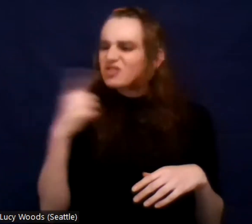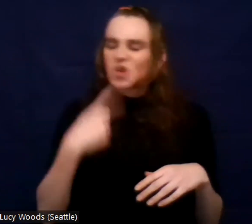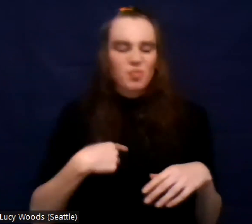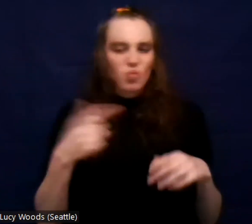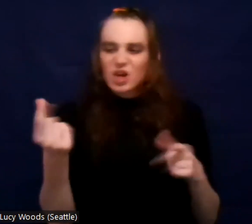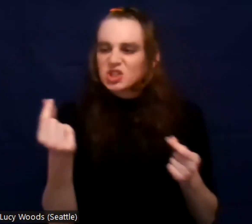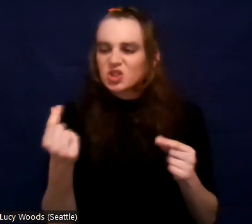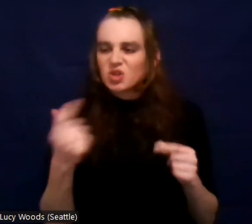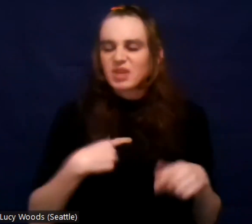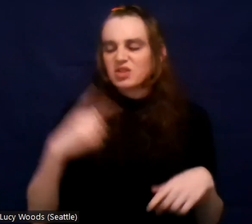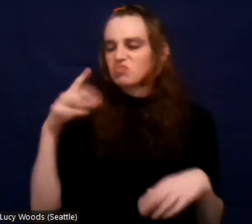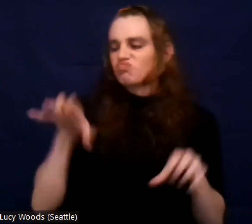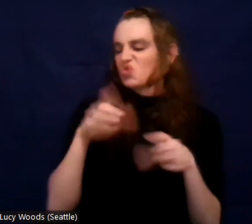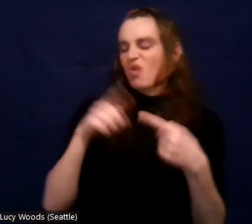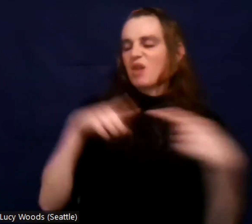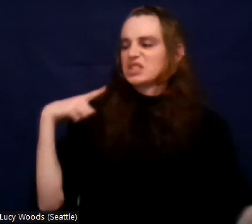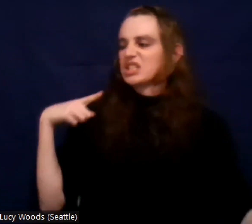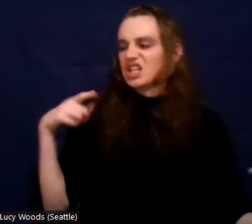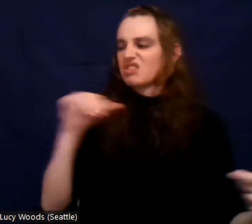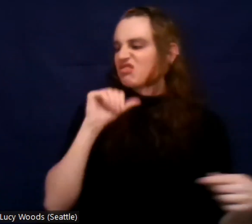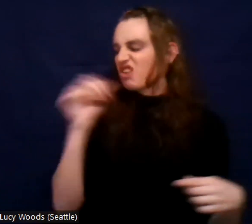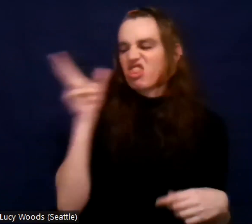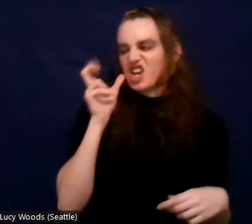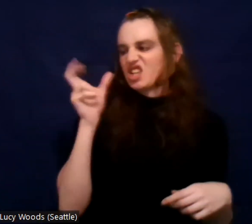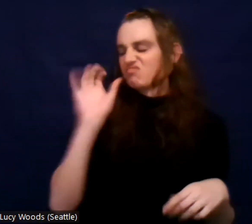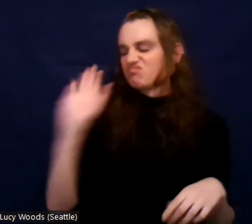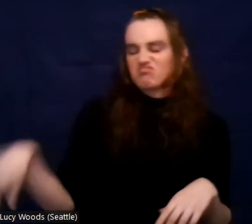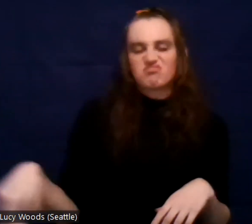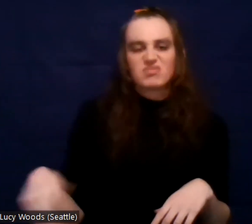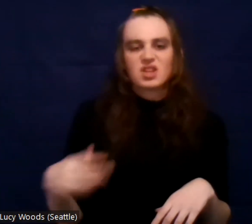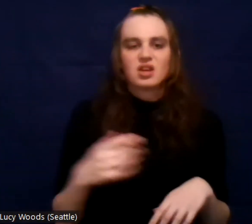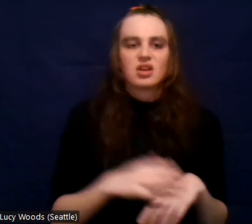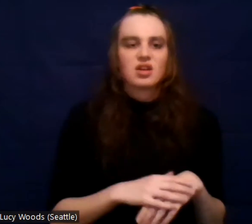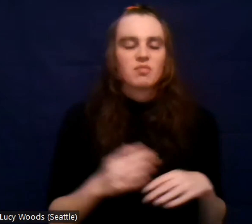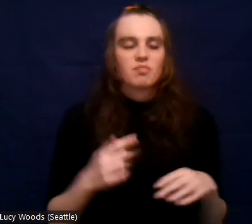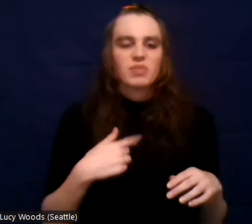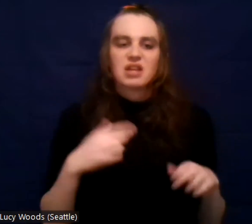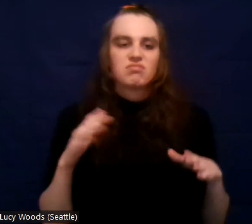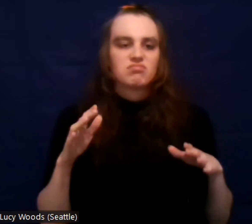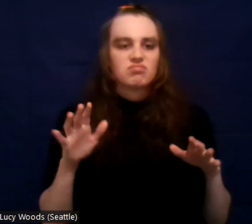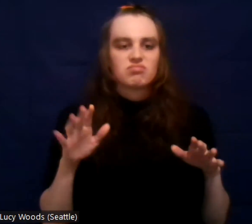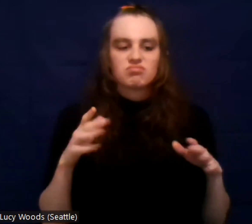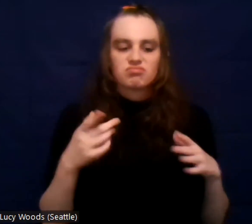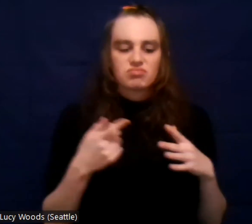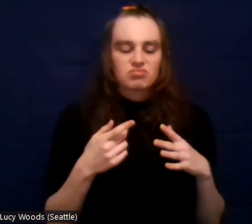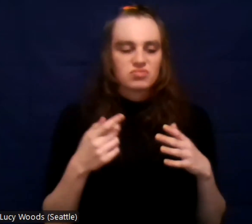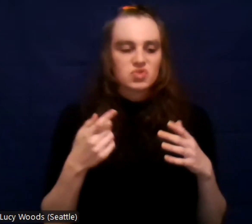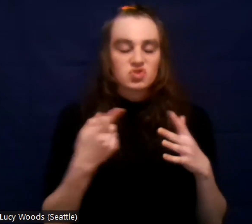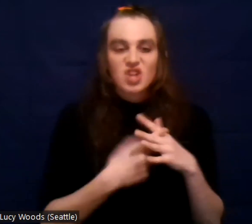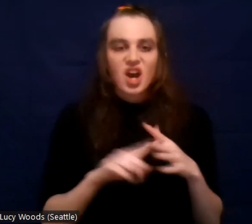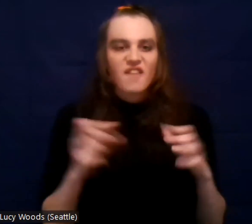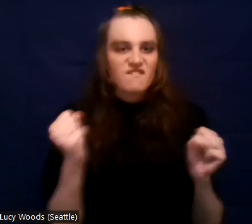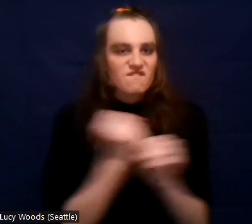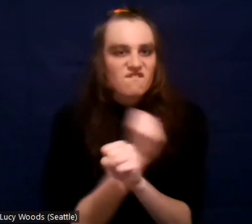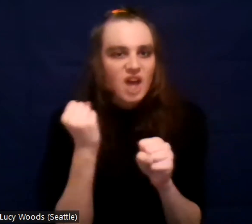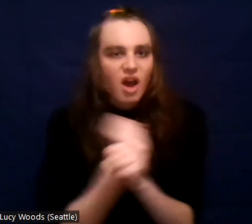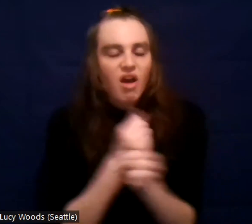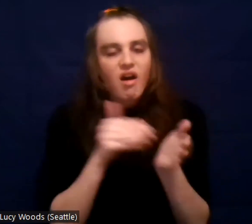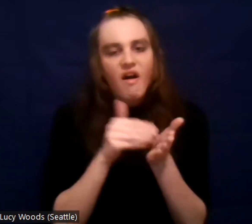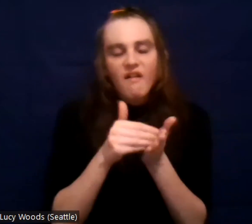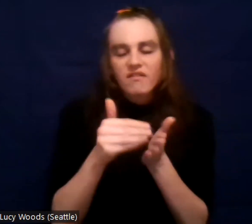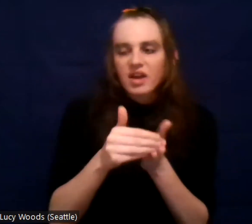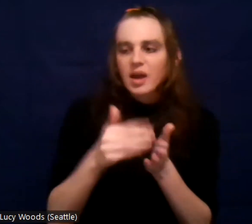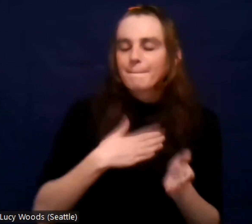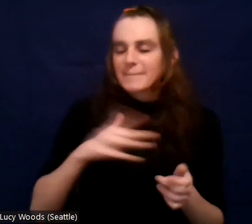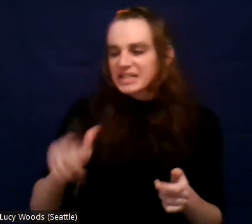I started to fight frequently. And I got physical with my stepdad pretty